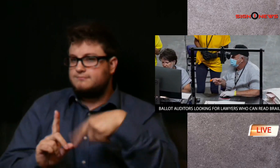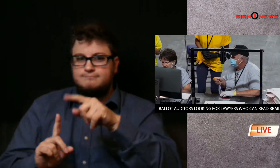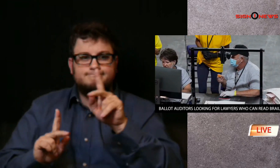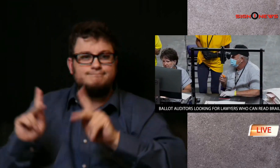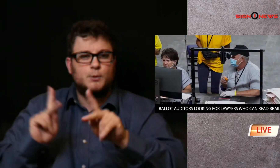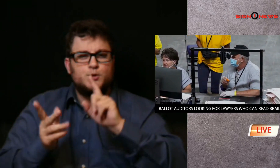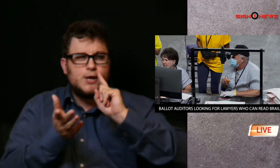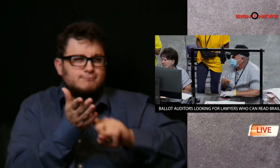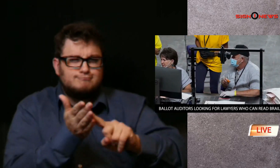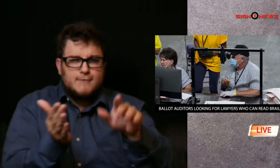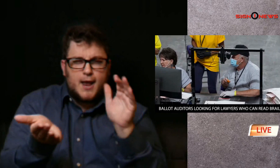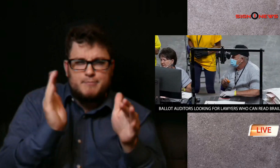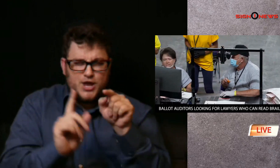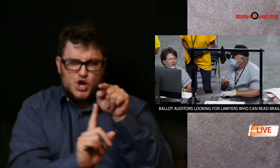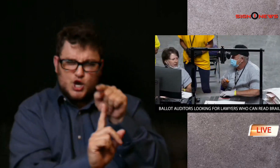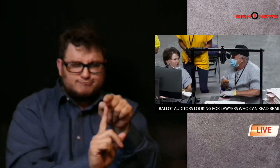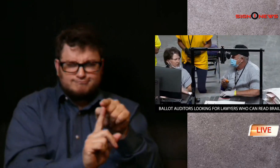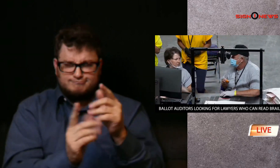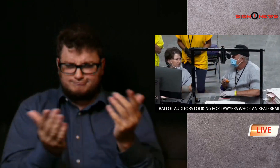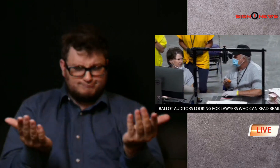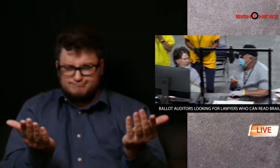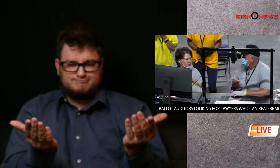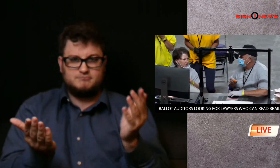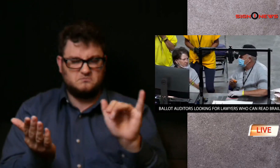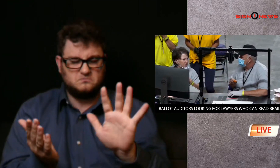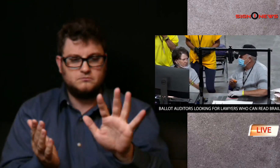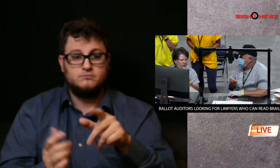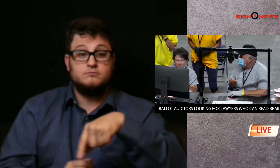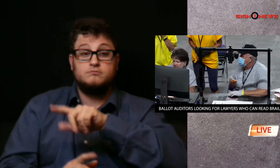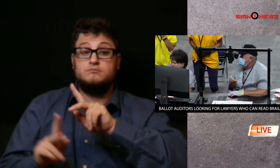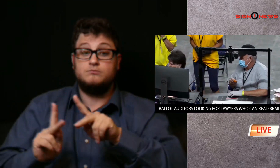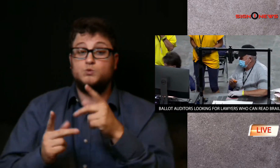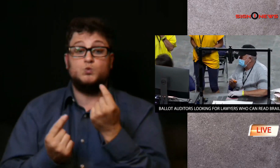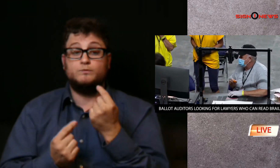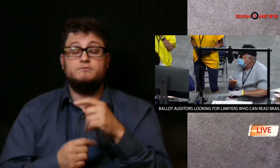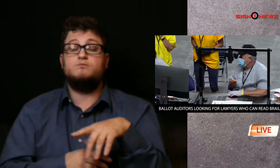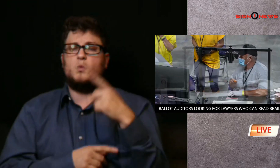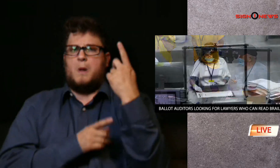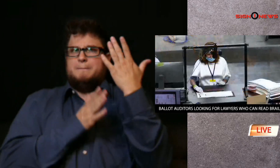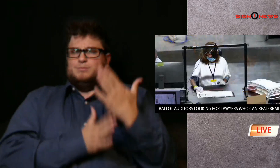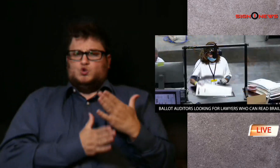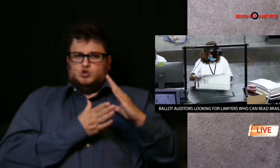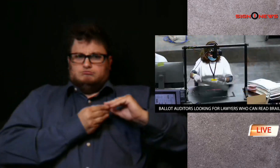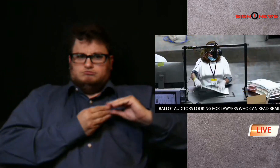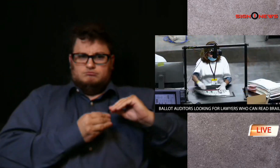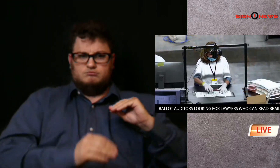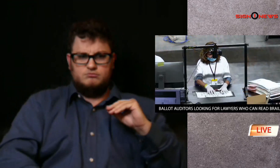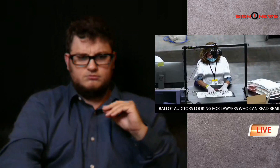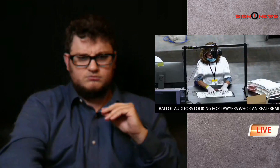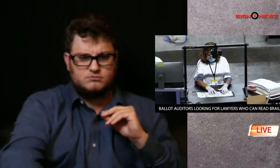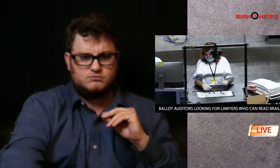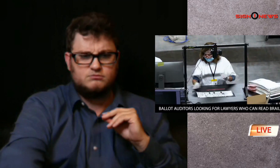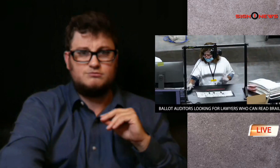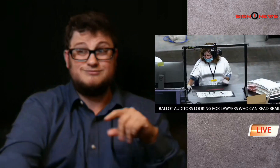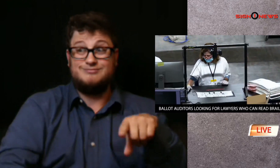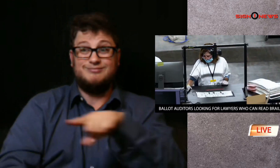a spokesperson for arizona's problem plagued 2020 presidential election ballot audit says